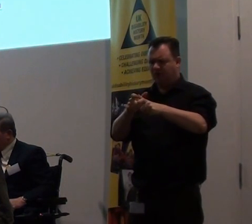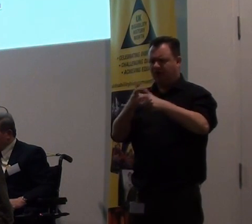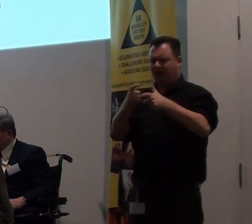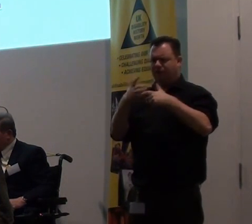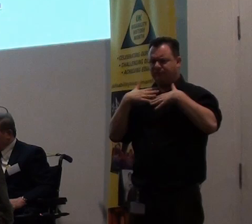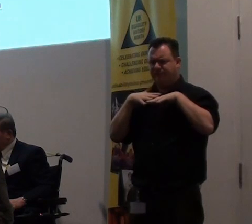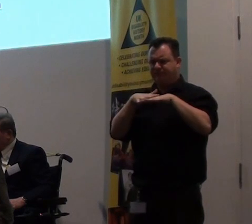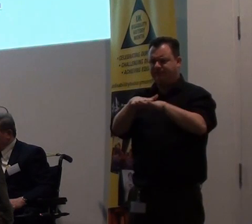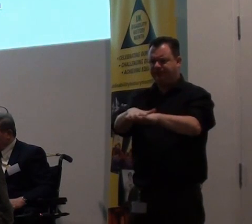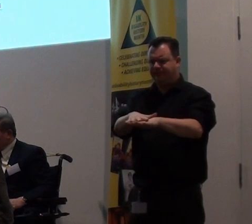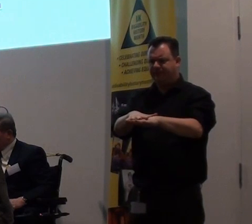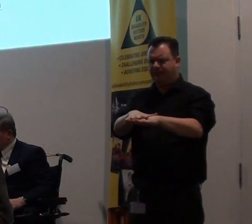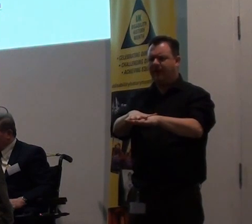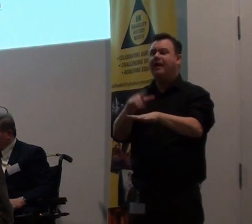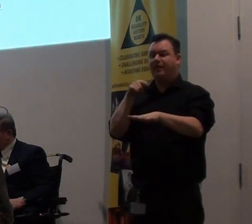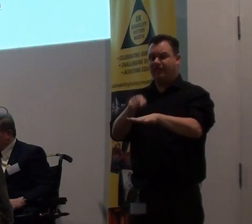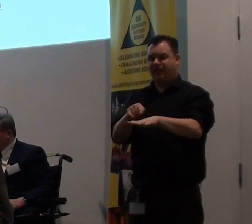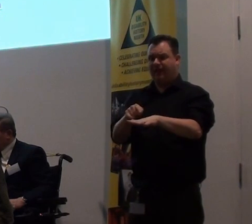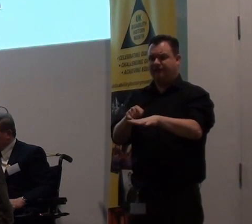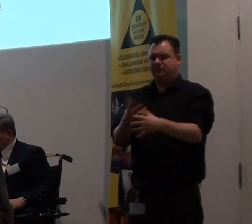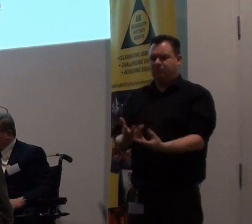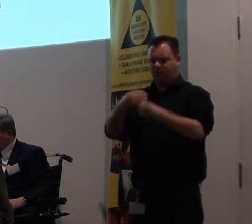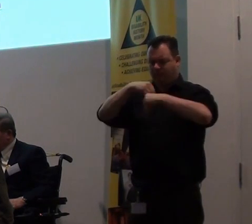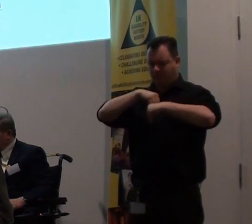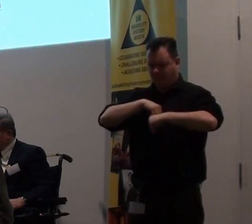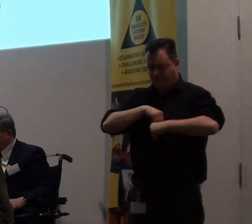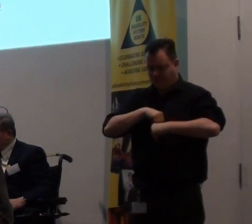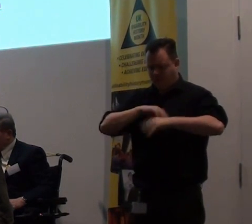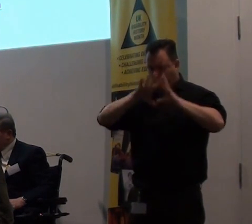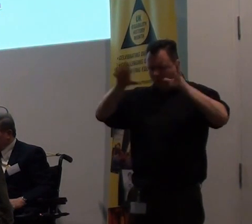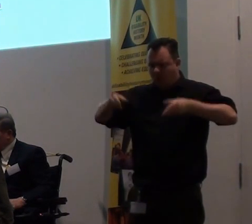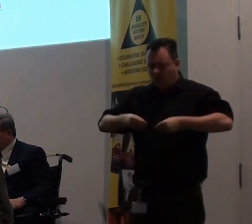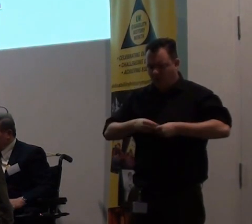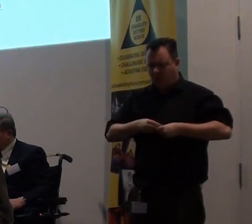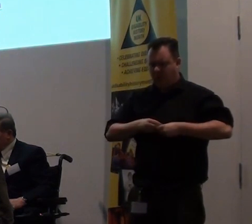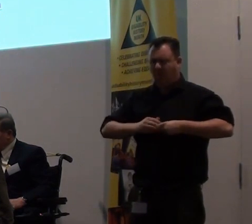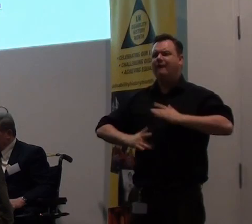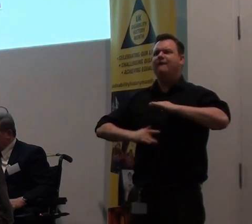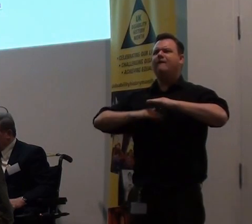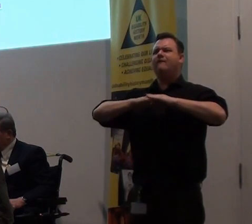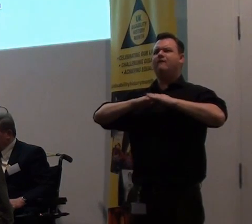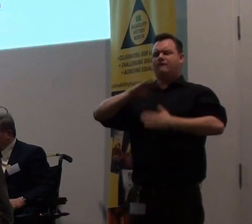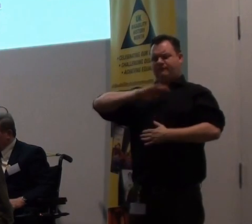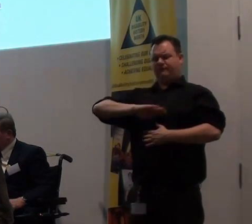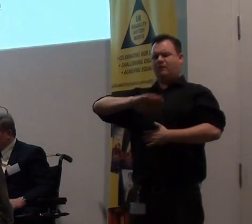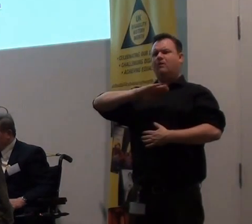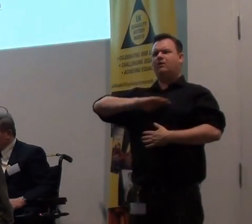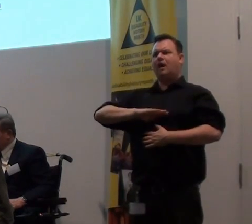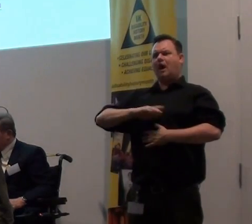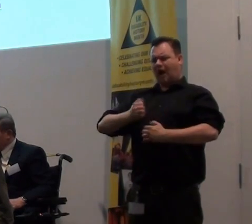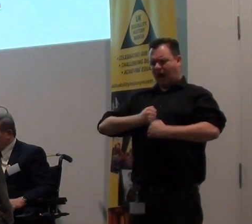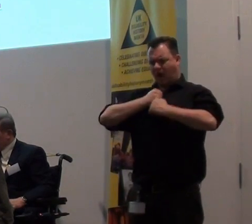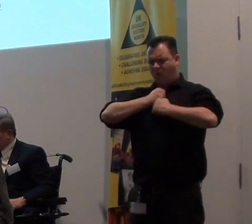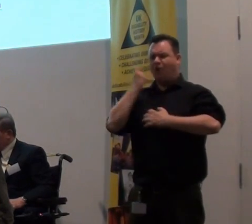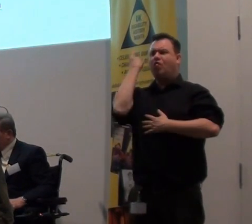that makes us whole. It is our fusion that makes us whole. Our fusion of thought